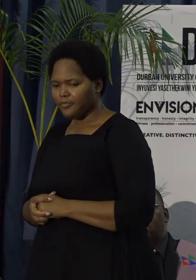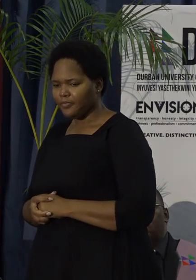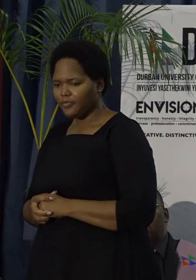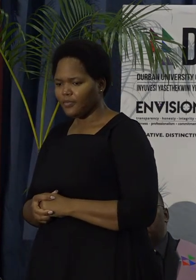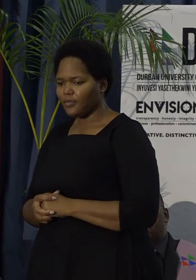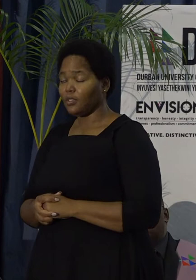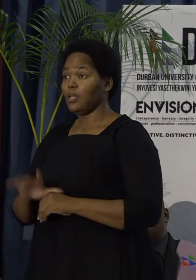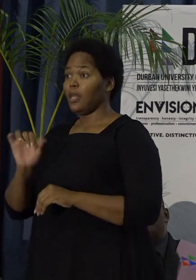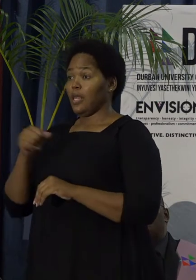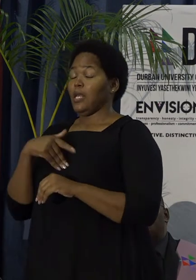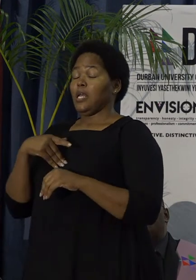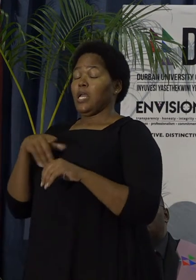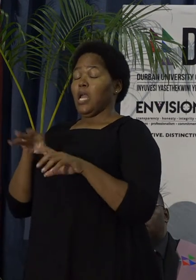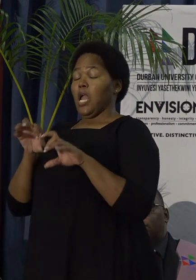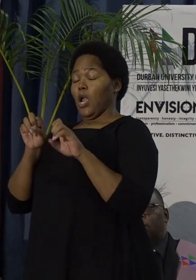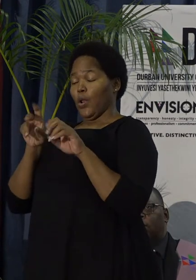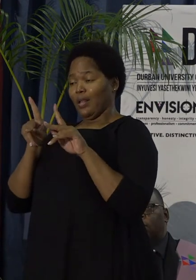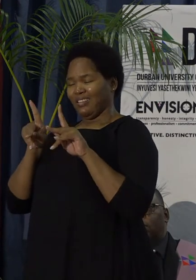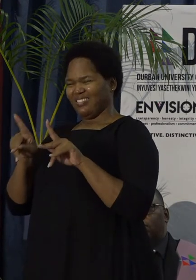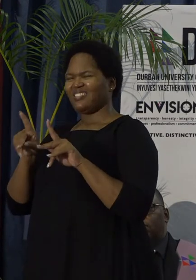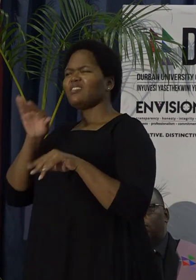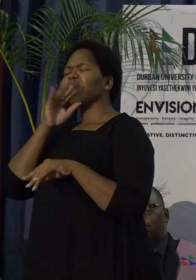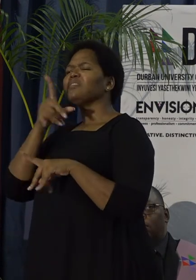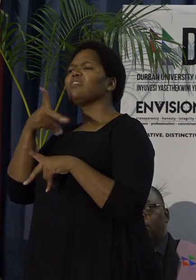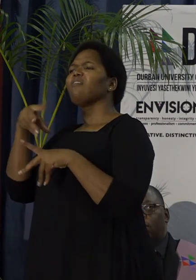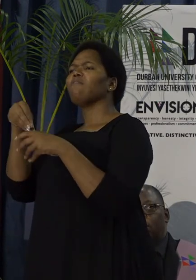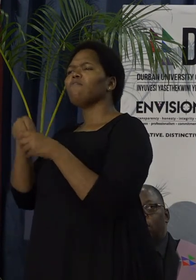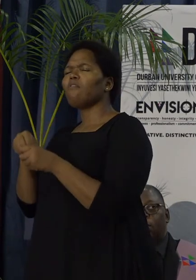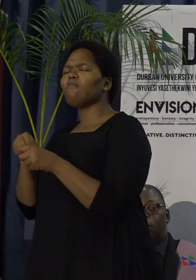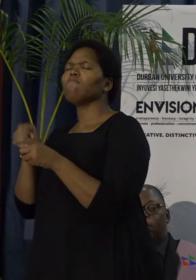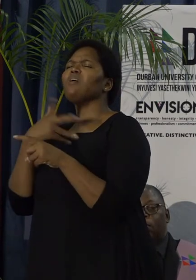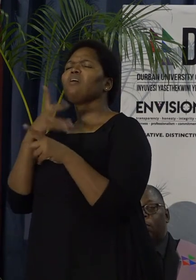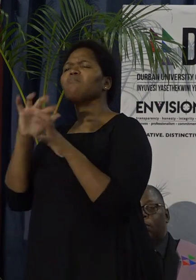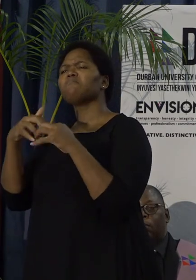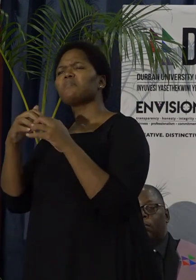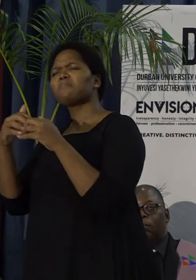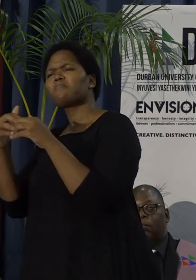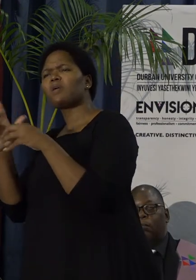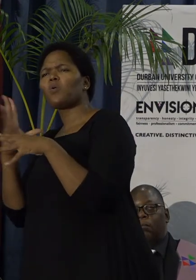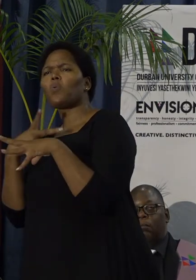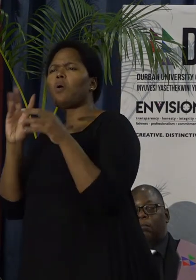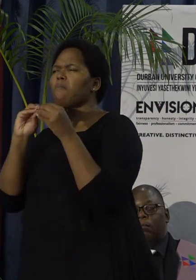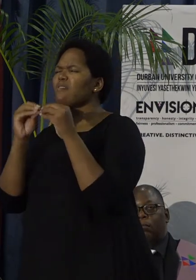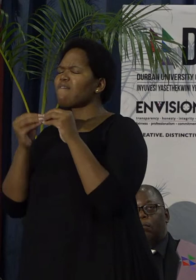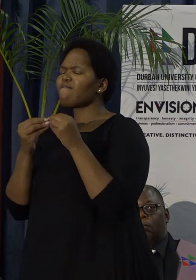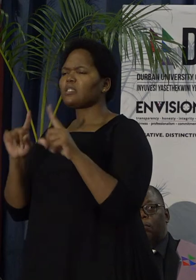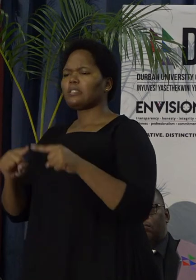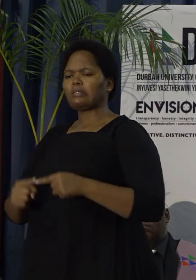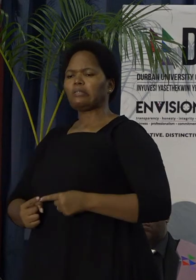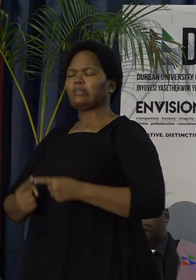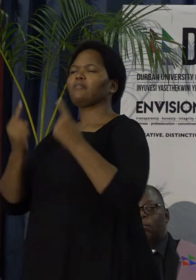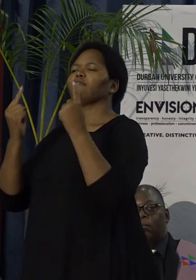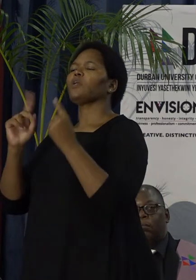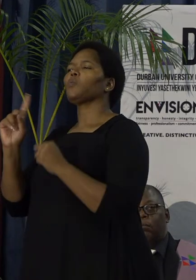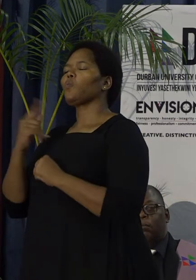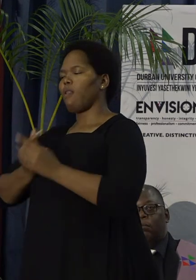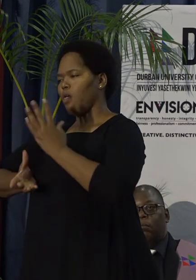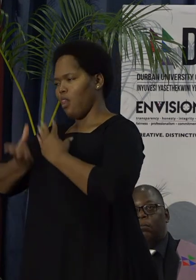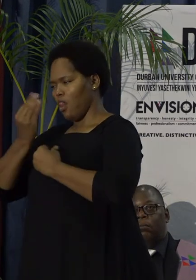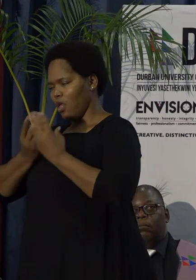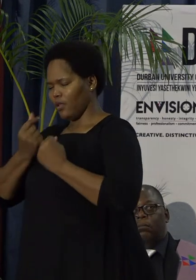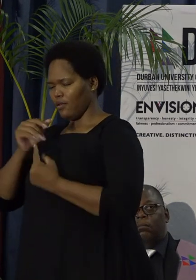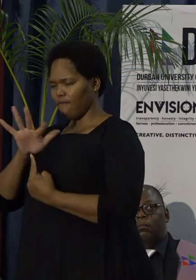Distinctive education is about creating a unique, compelling, and a future-oriented living and learning environment.